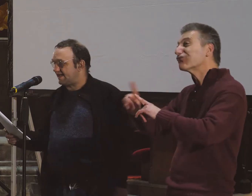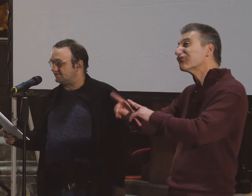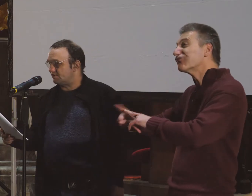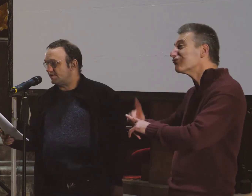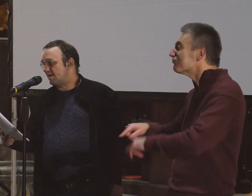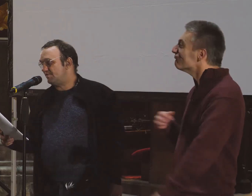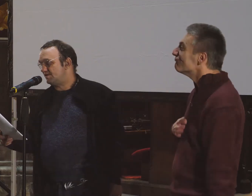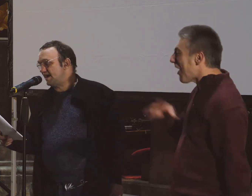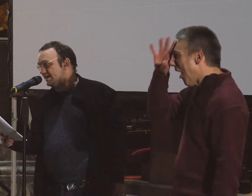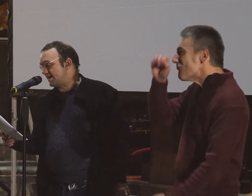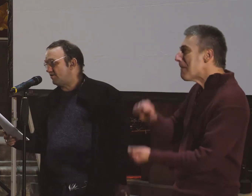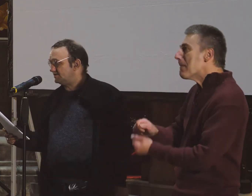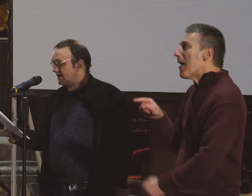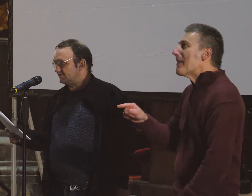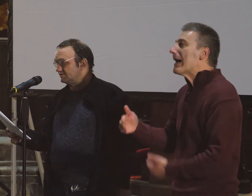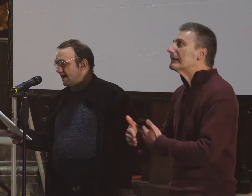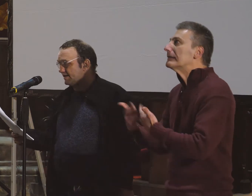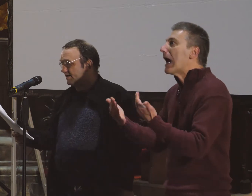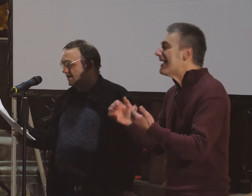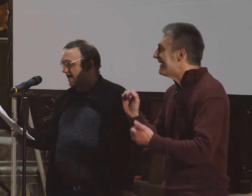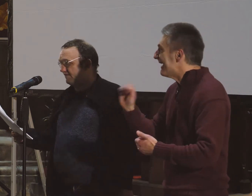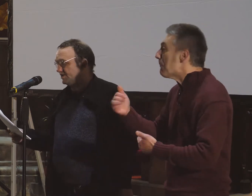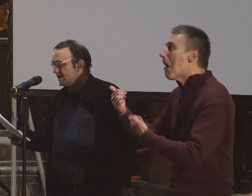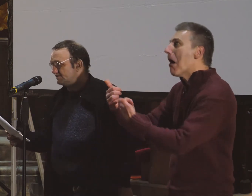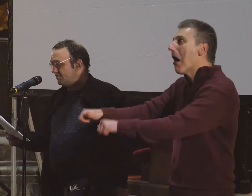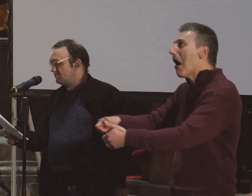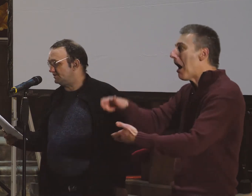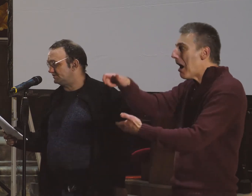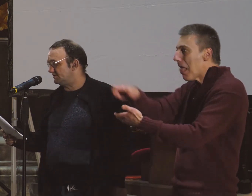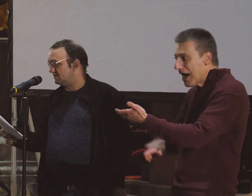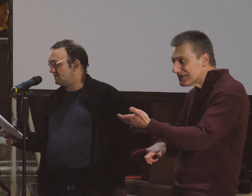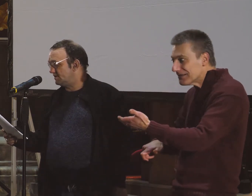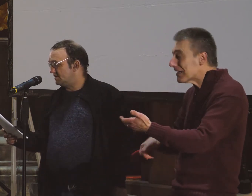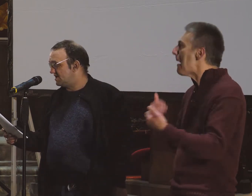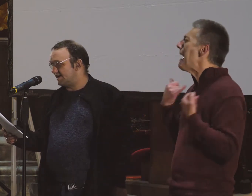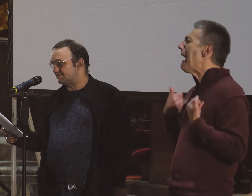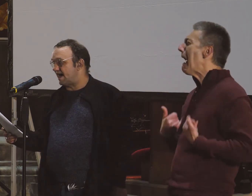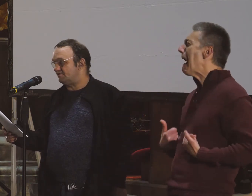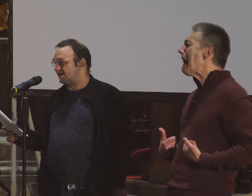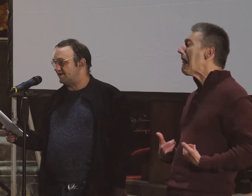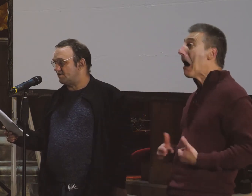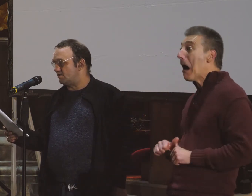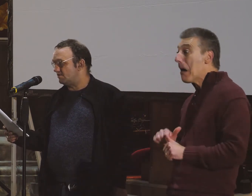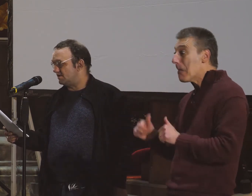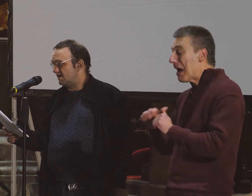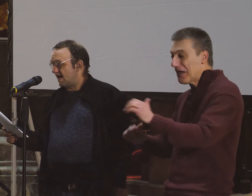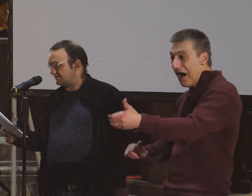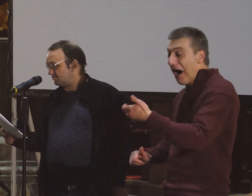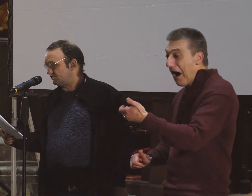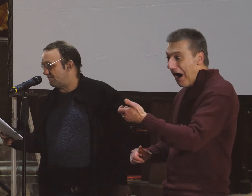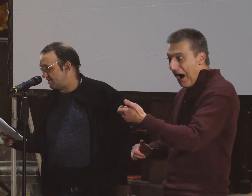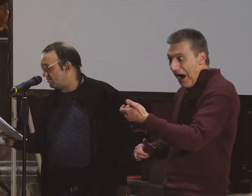I can still remember the day he got his license back after years of illness. He smiled, said it all,